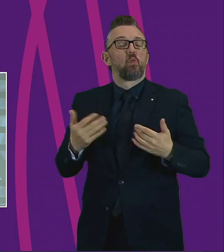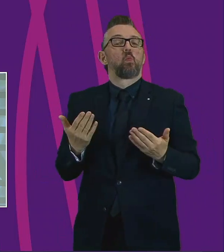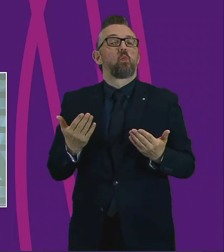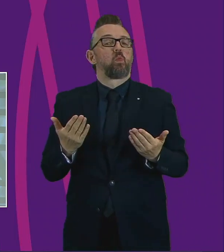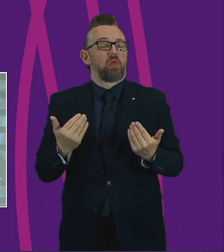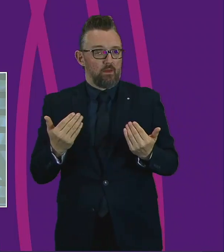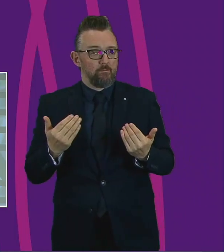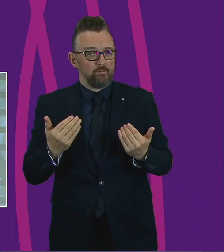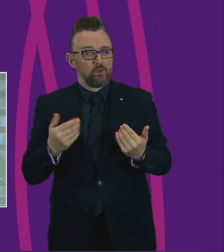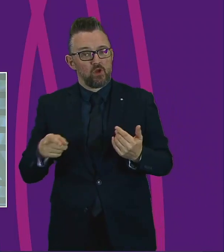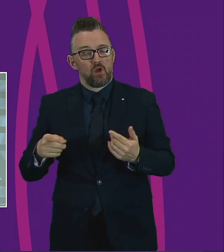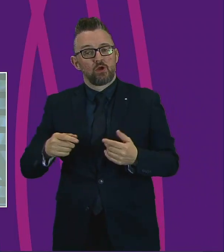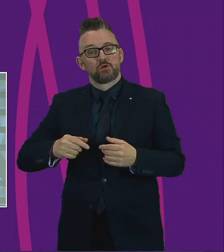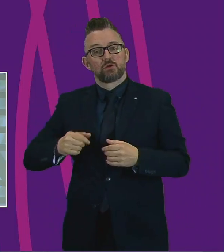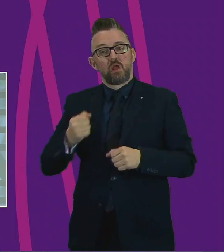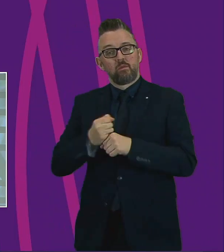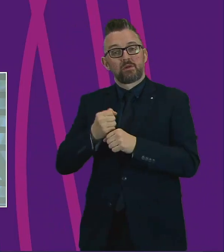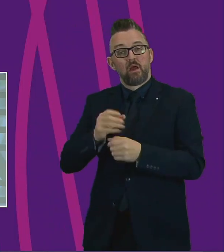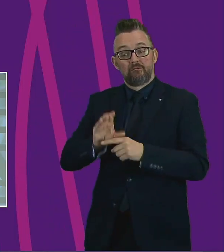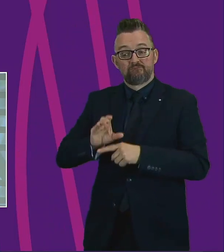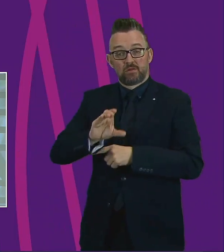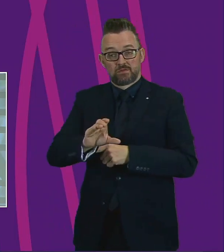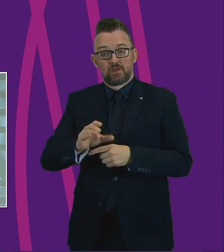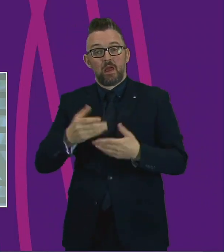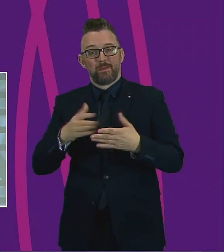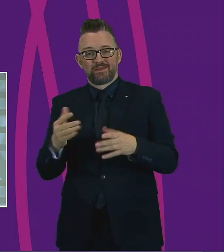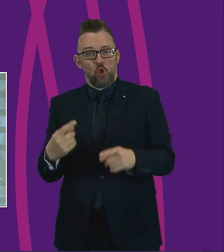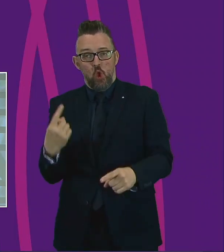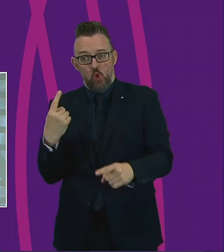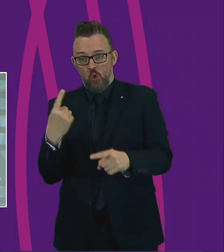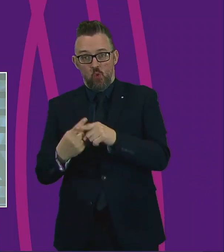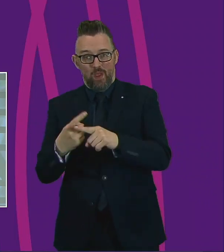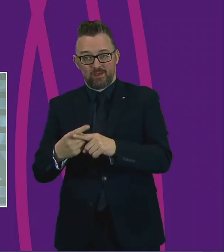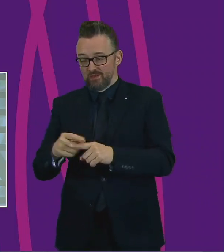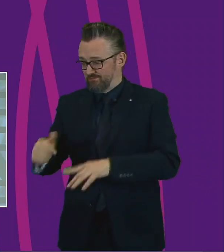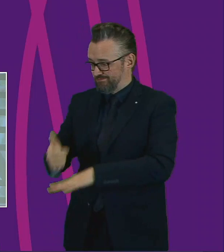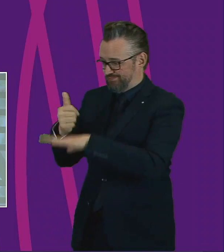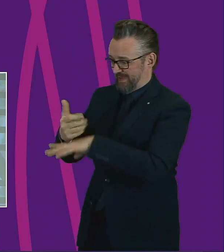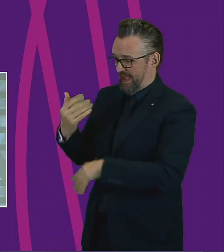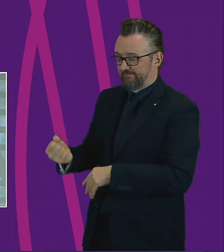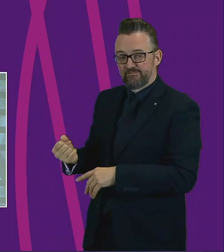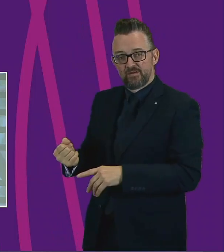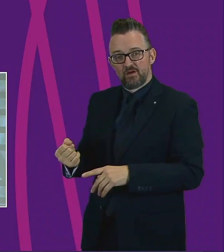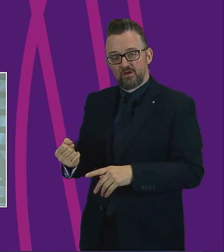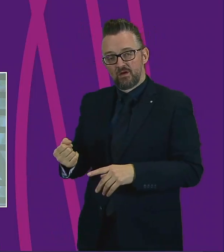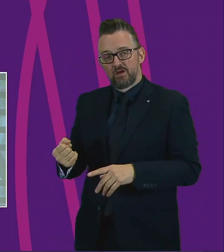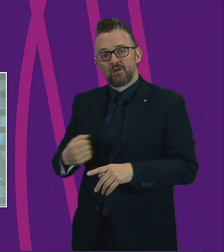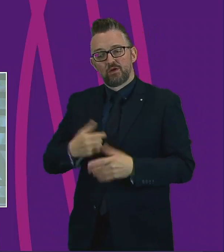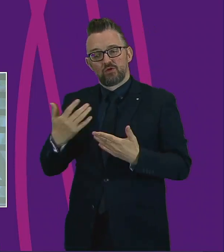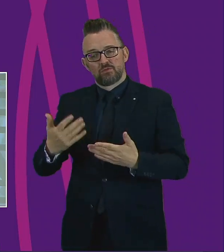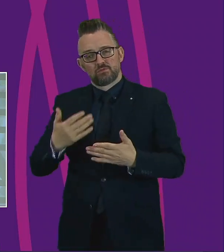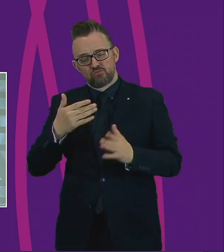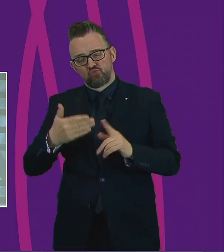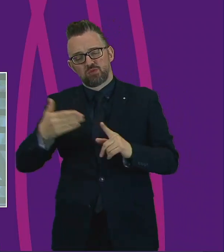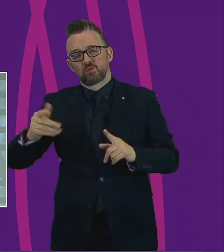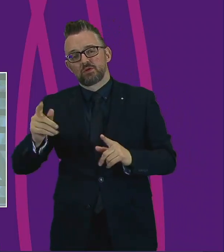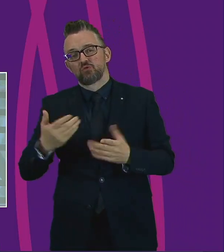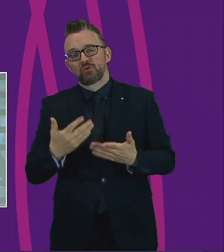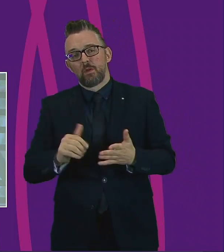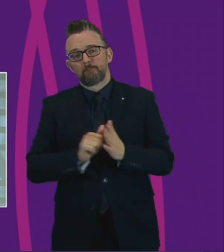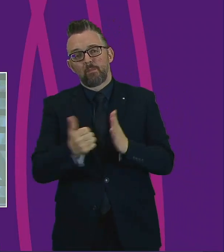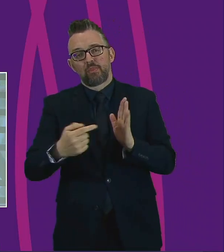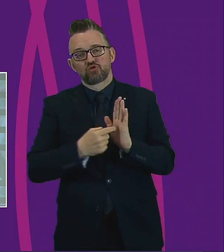significant Scottish Government funding has been made available so quickly. And I note from the detail published today that, in fact,